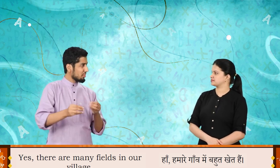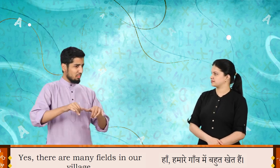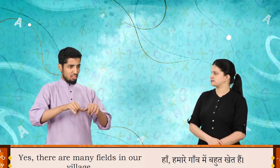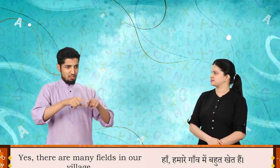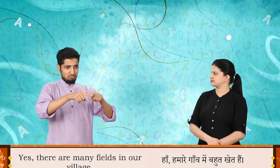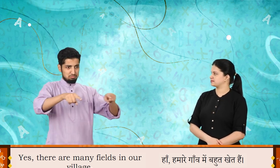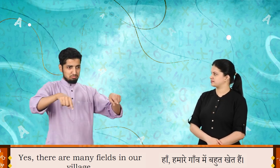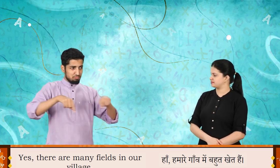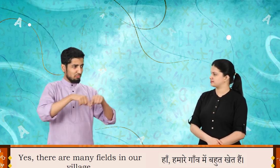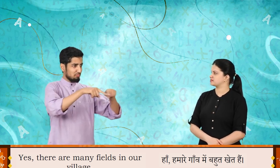fields in our village.